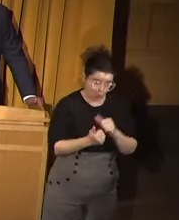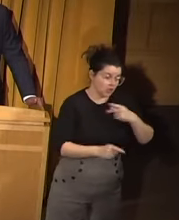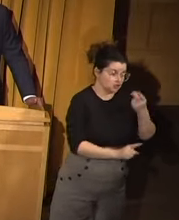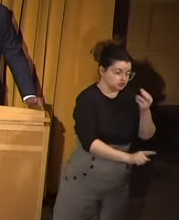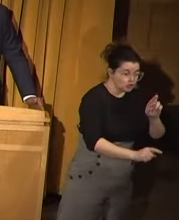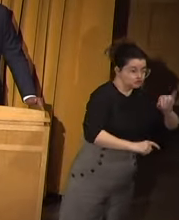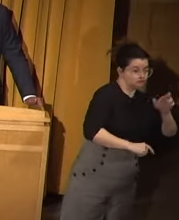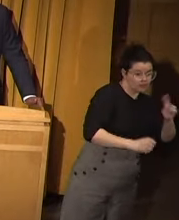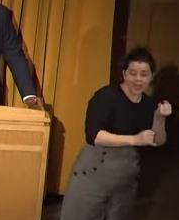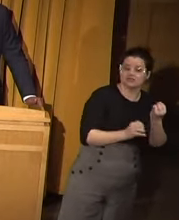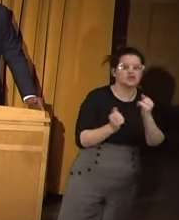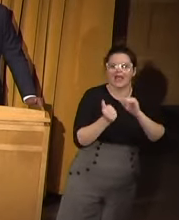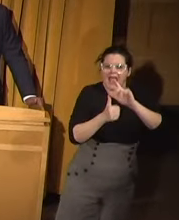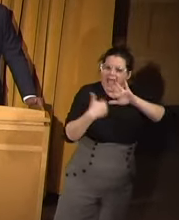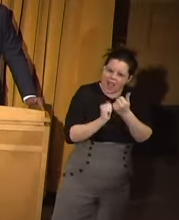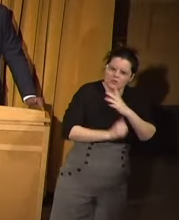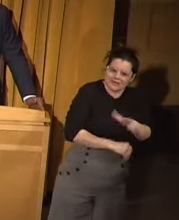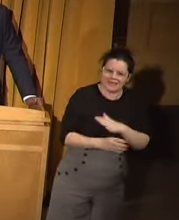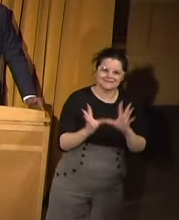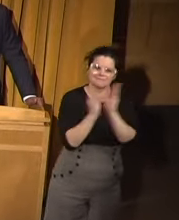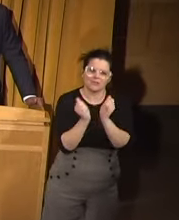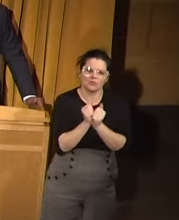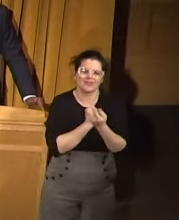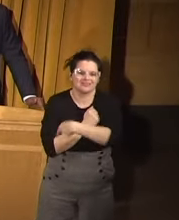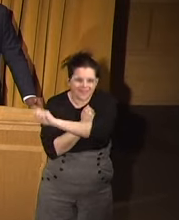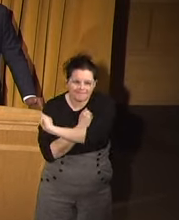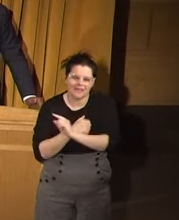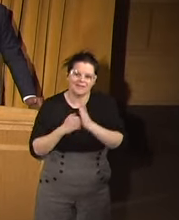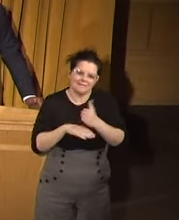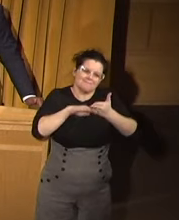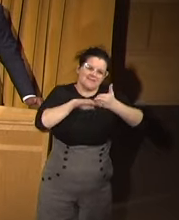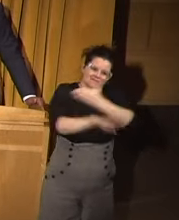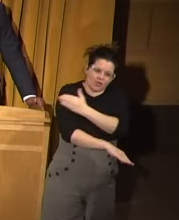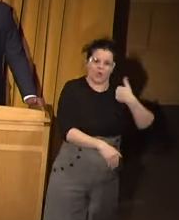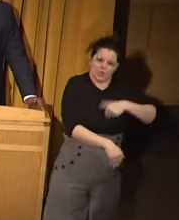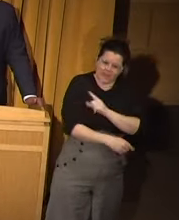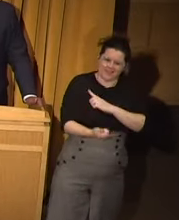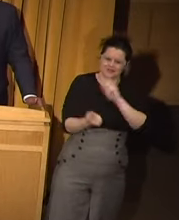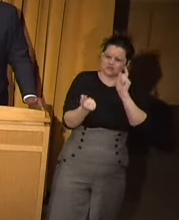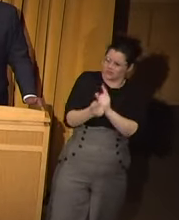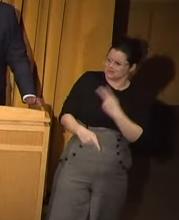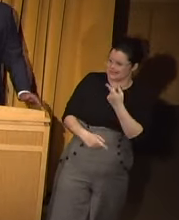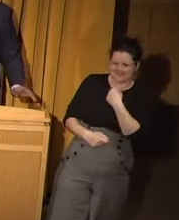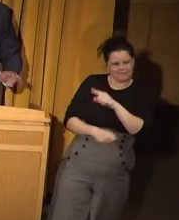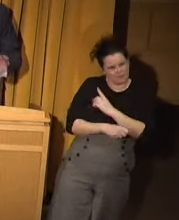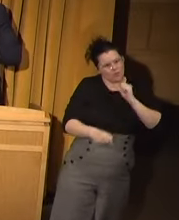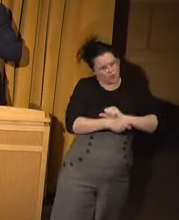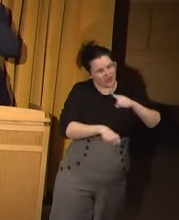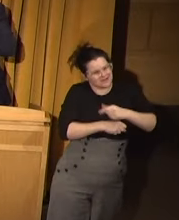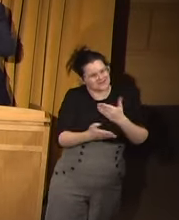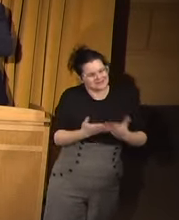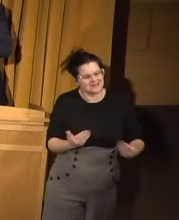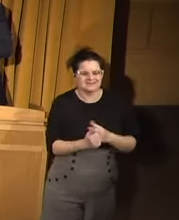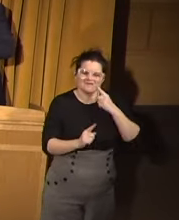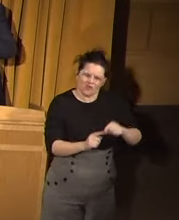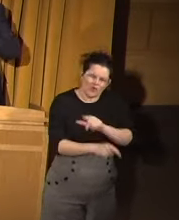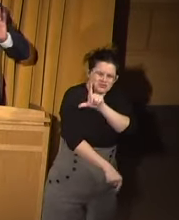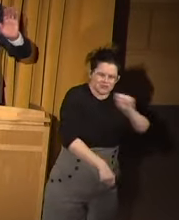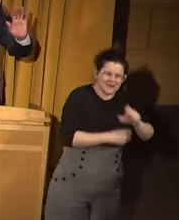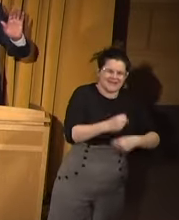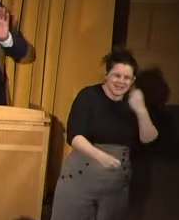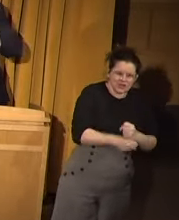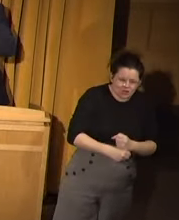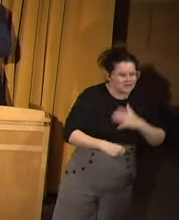Dr. Rod, how did he get to meet with them before we get to see them when we've been working on this stuff for over 20